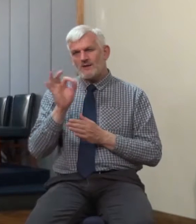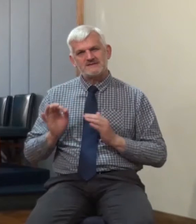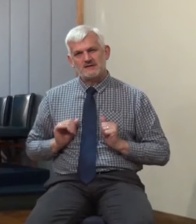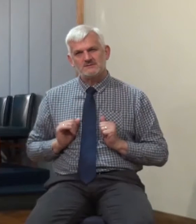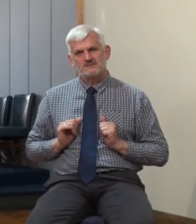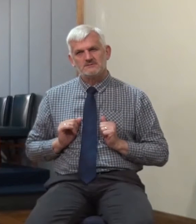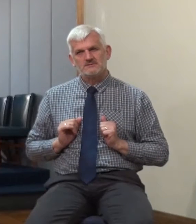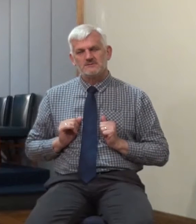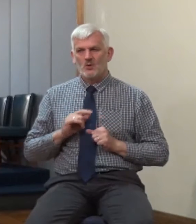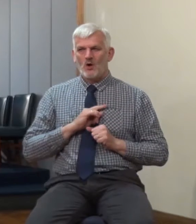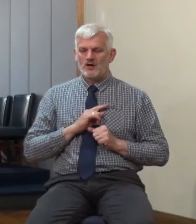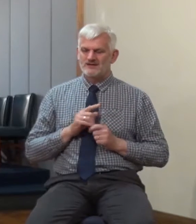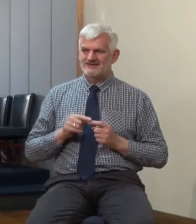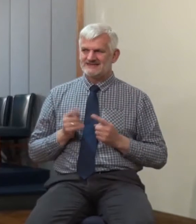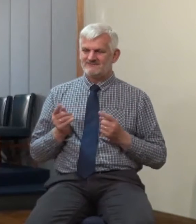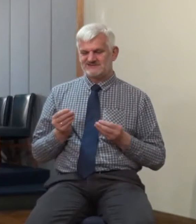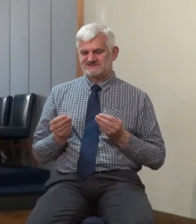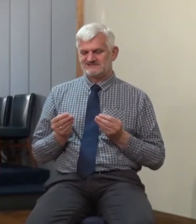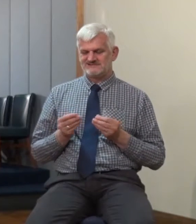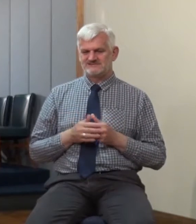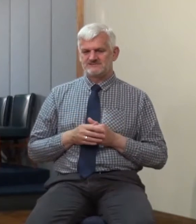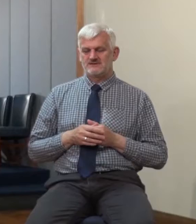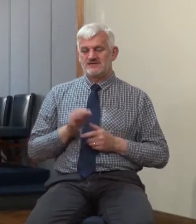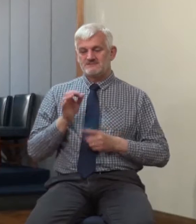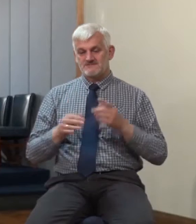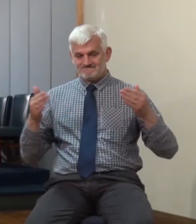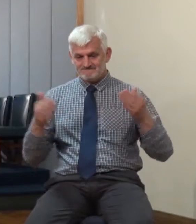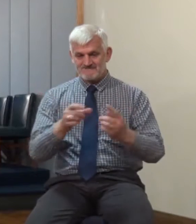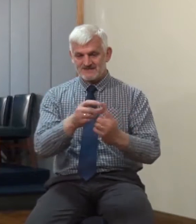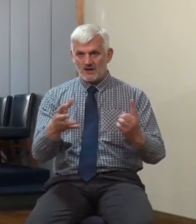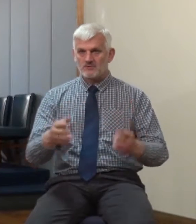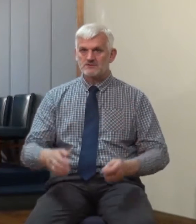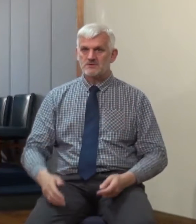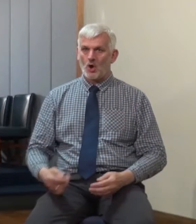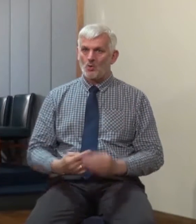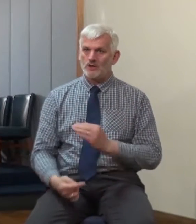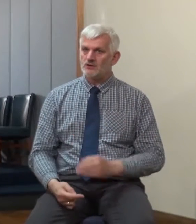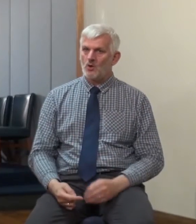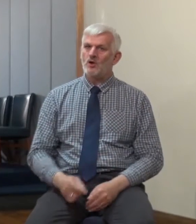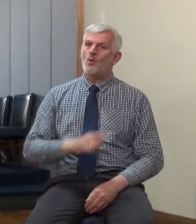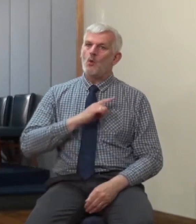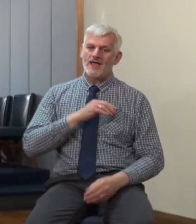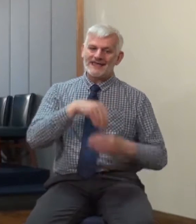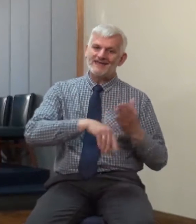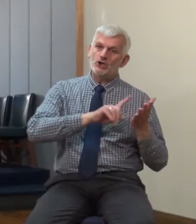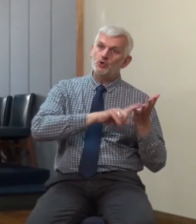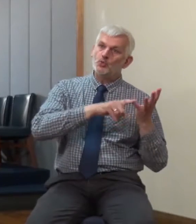form, it appears, as I'm sure you know, in Luke's gospel in a more public setting. So it could be